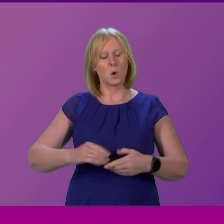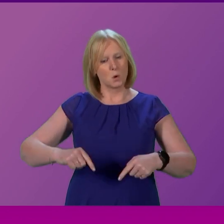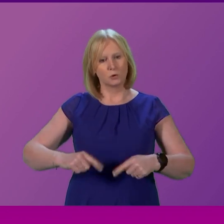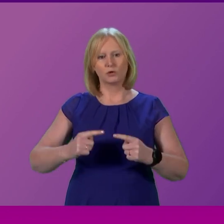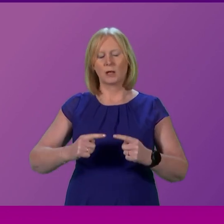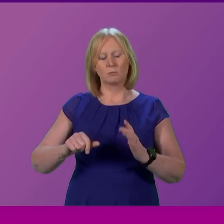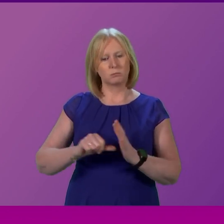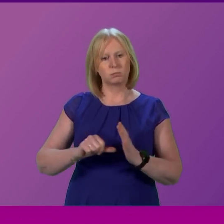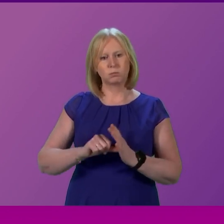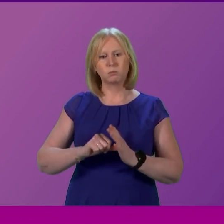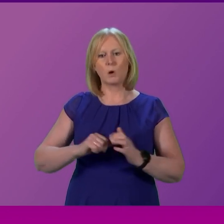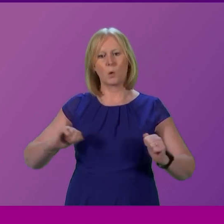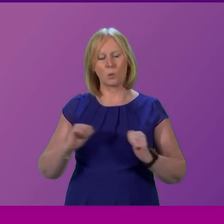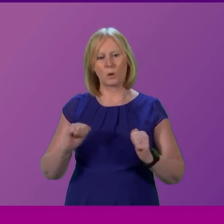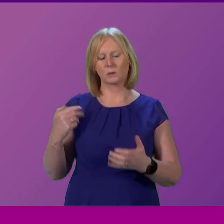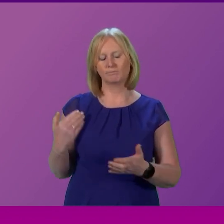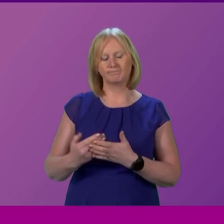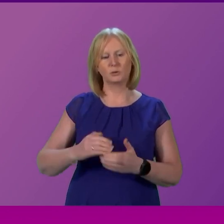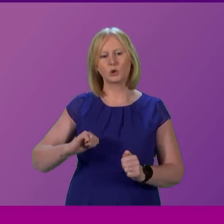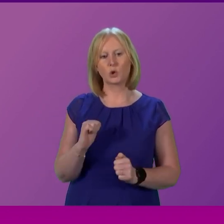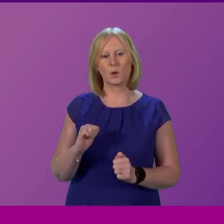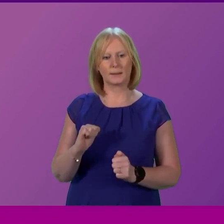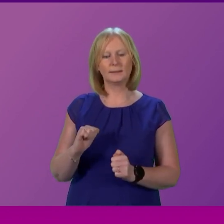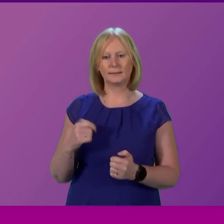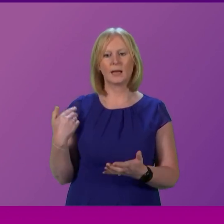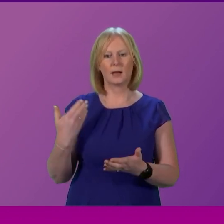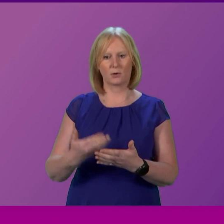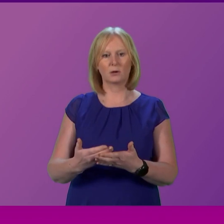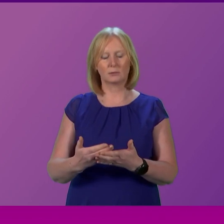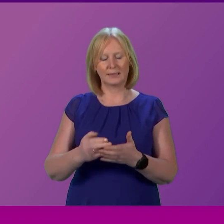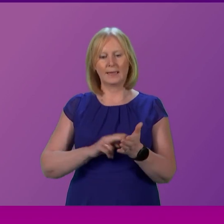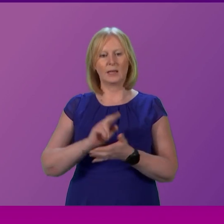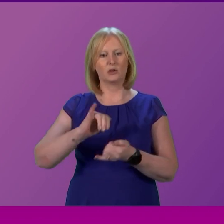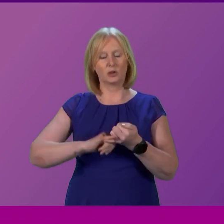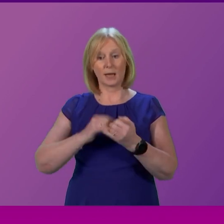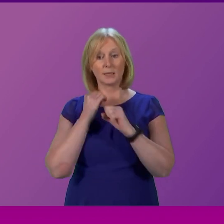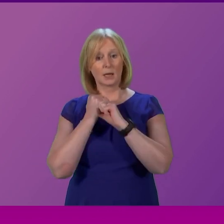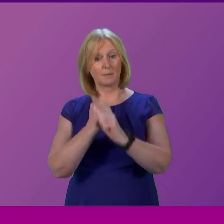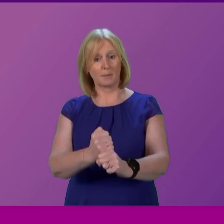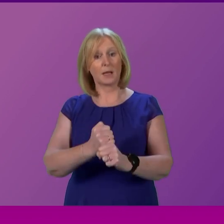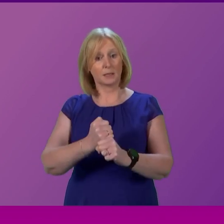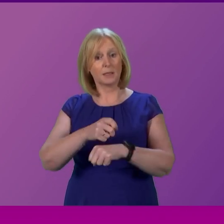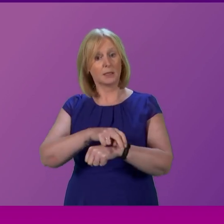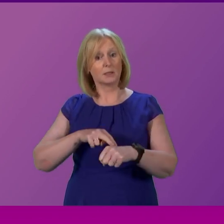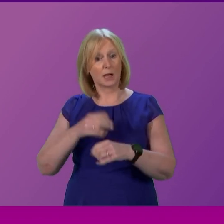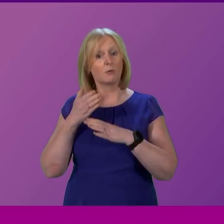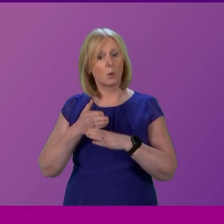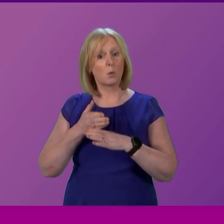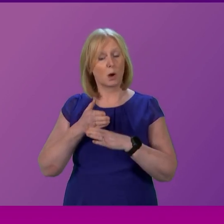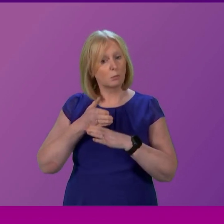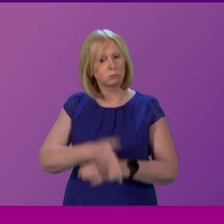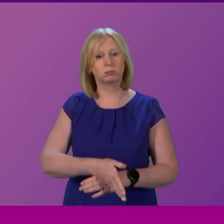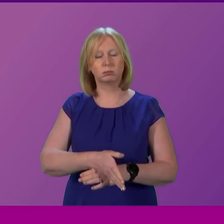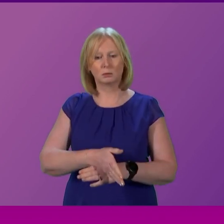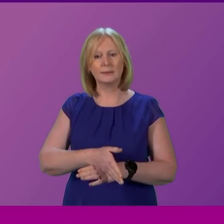that the NHS in Scotland has ever faced. Our NHS, its committed workforce, is facing a perfect